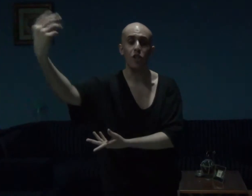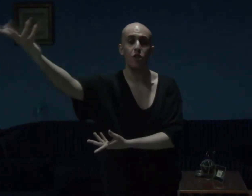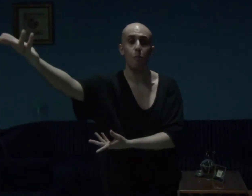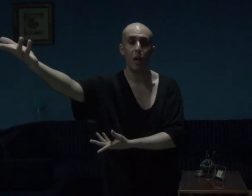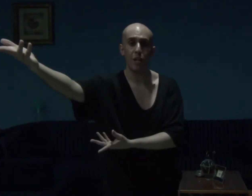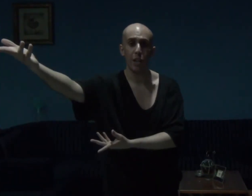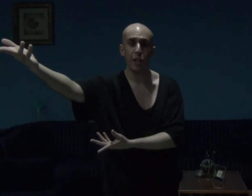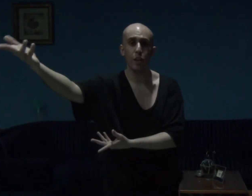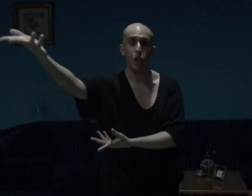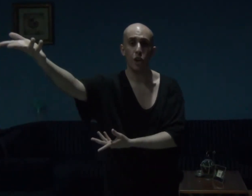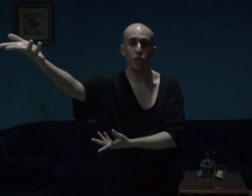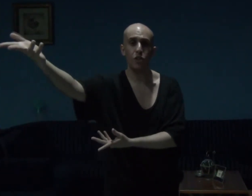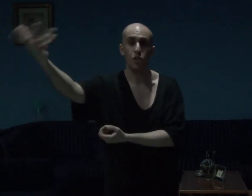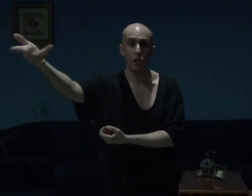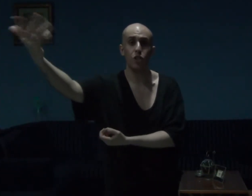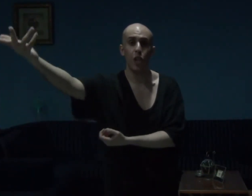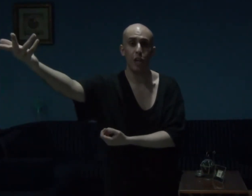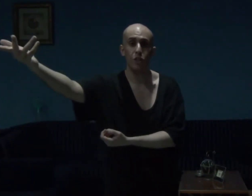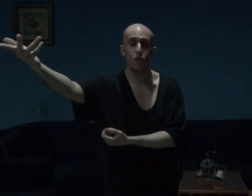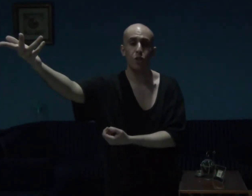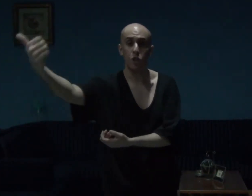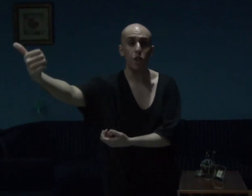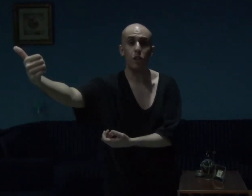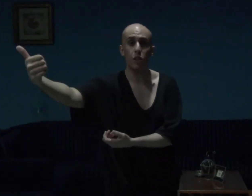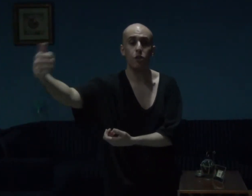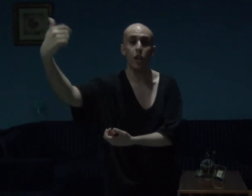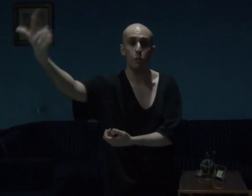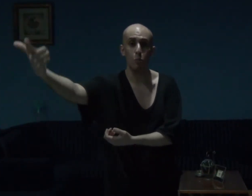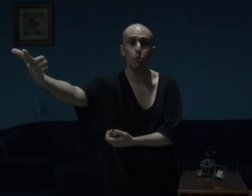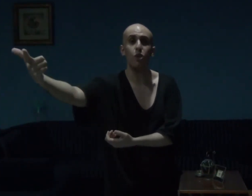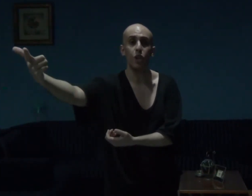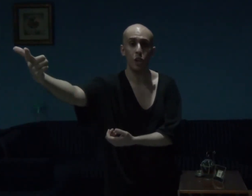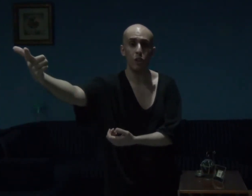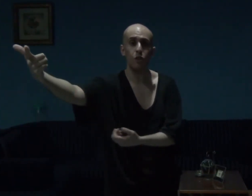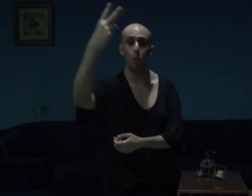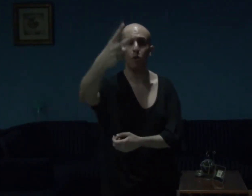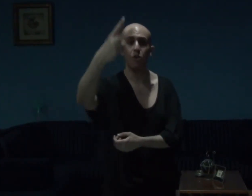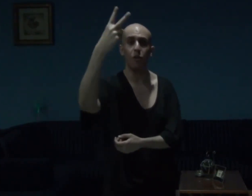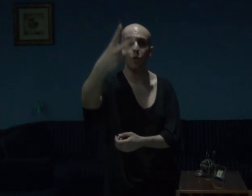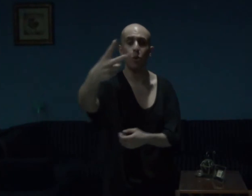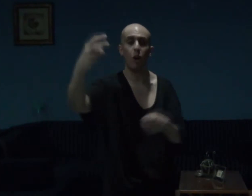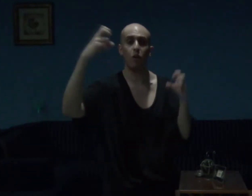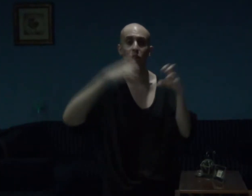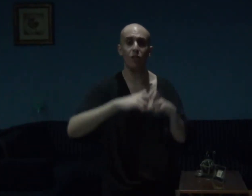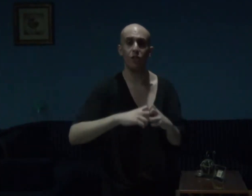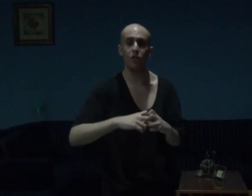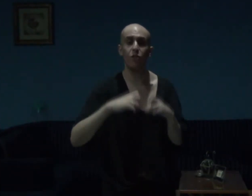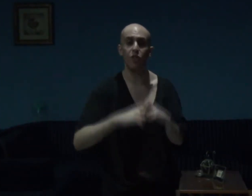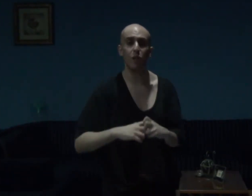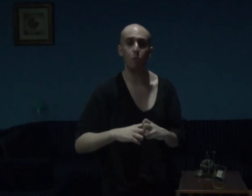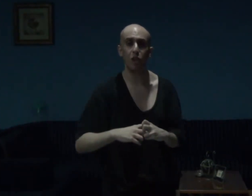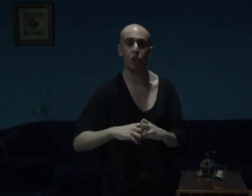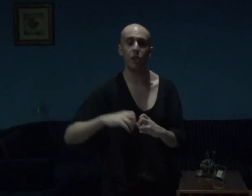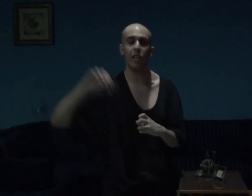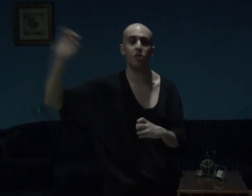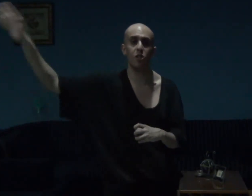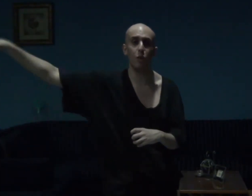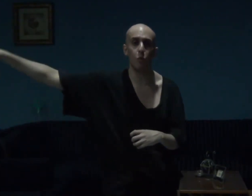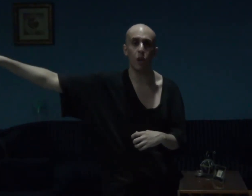the Germanic gods, such as, Sigurd, and Brunhild, both of who are lovers, very much like Senwa,